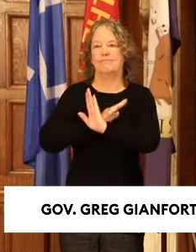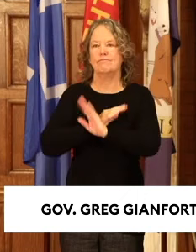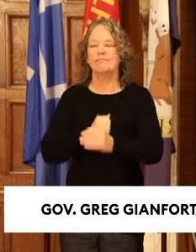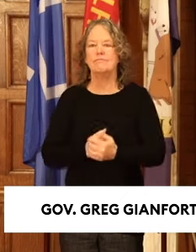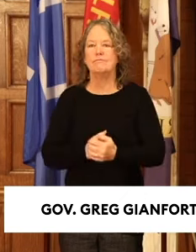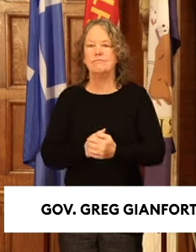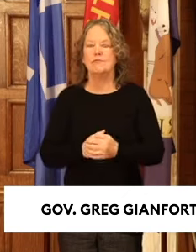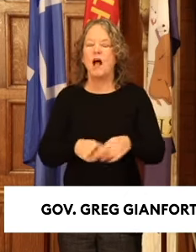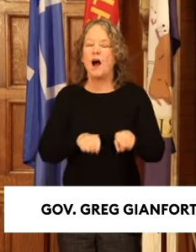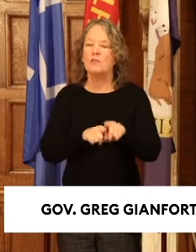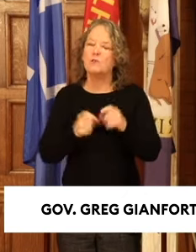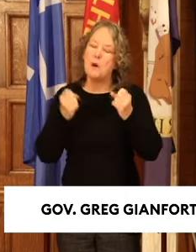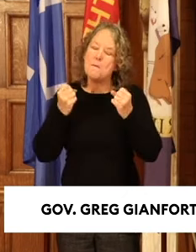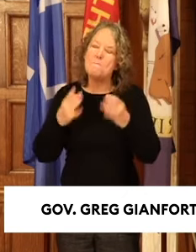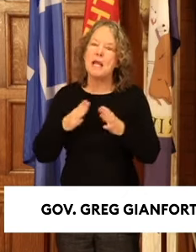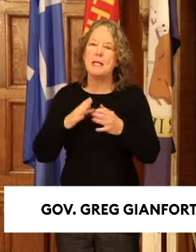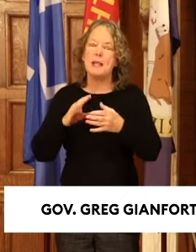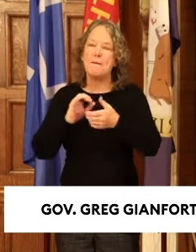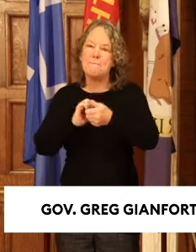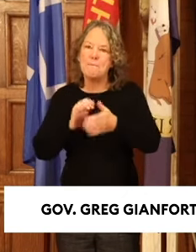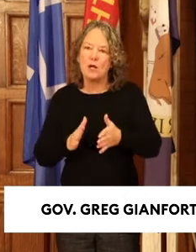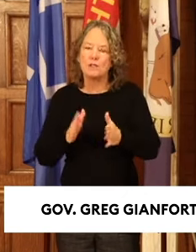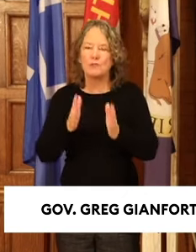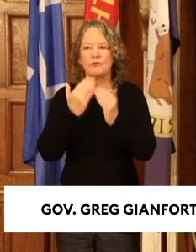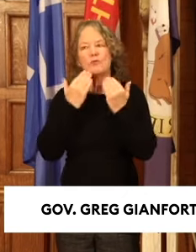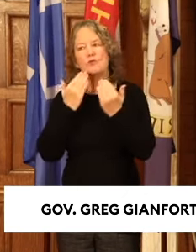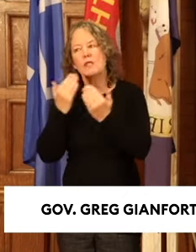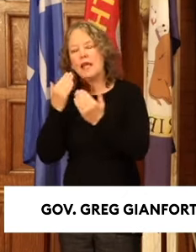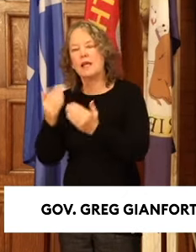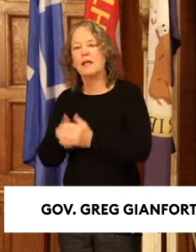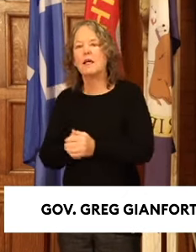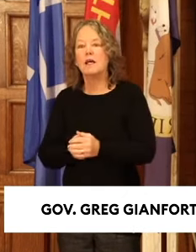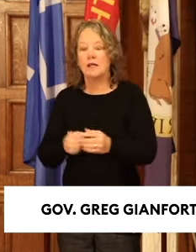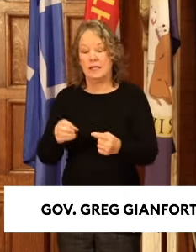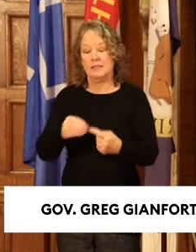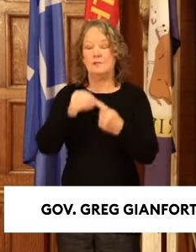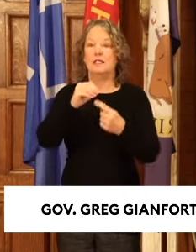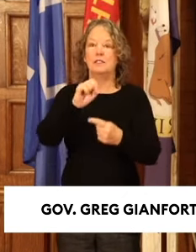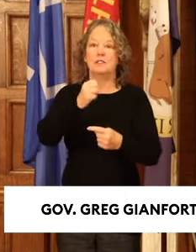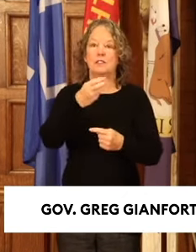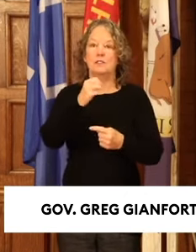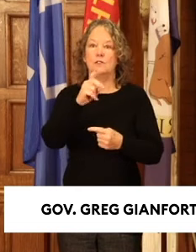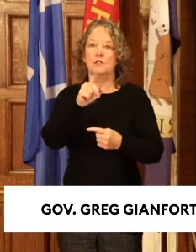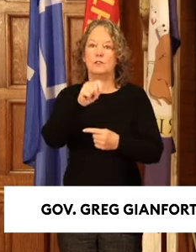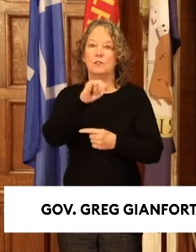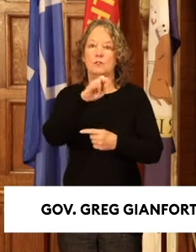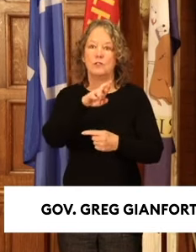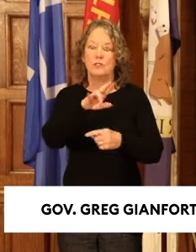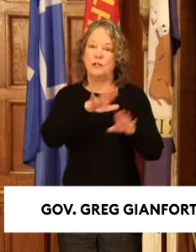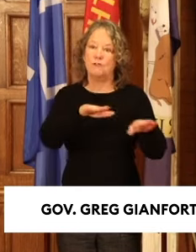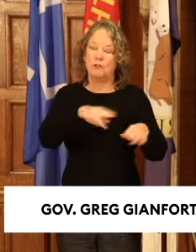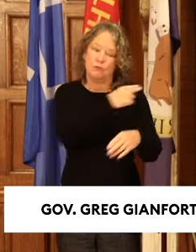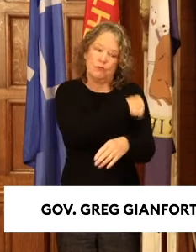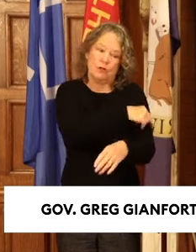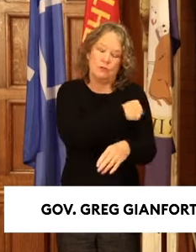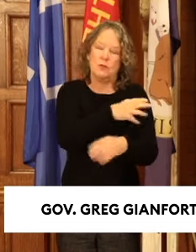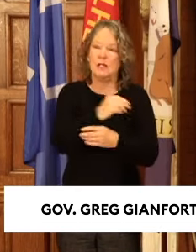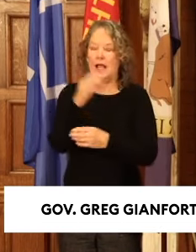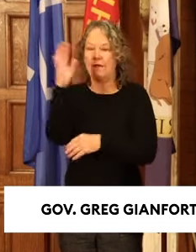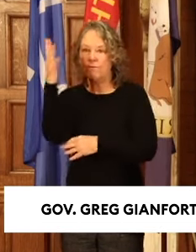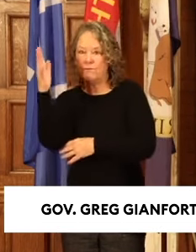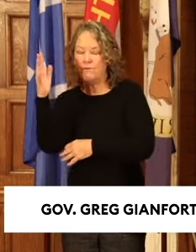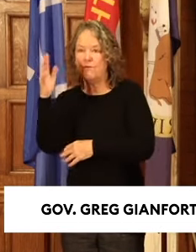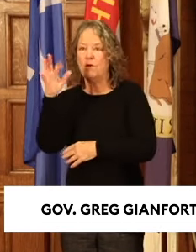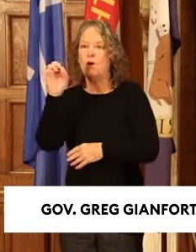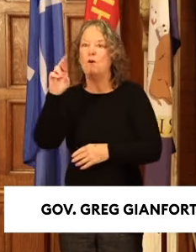There are also many partners to thank on this victory, especially Shodair Children's Hospital and Forrest Allen,